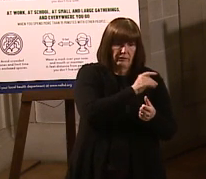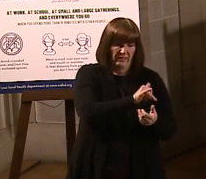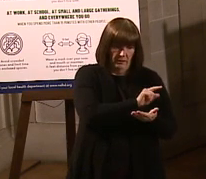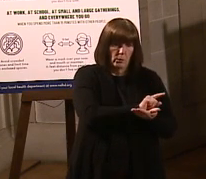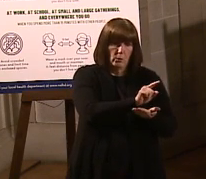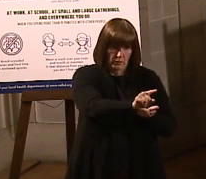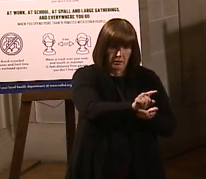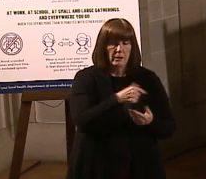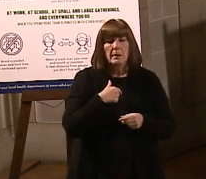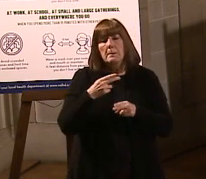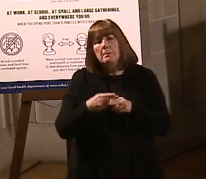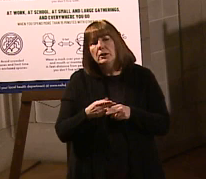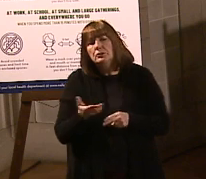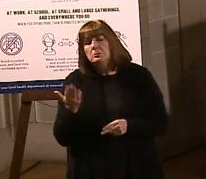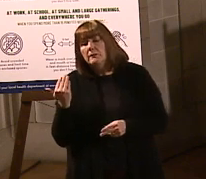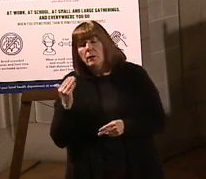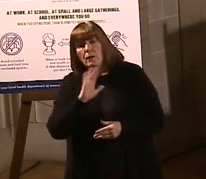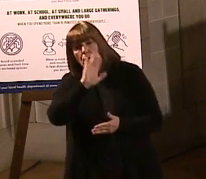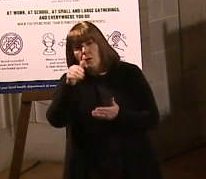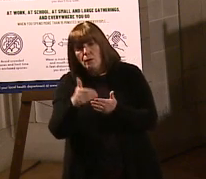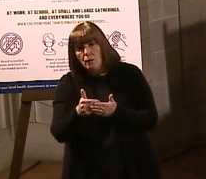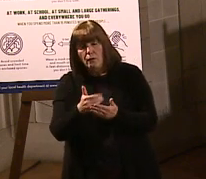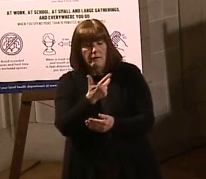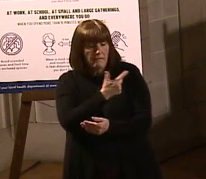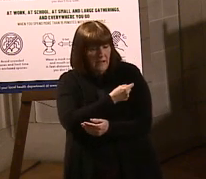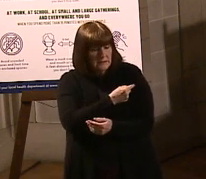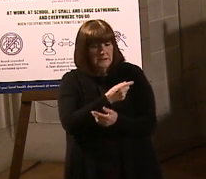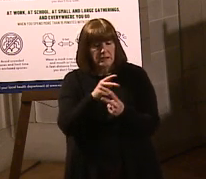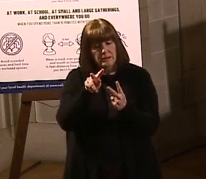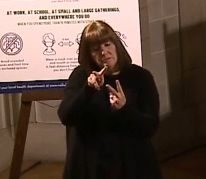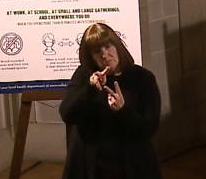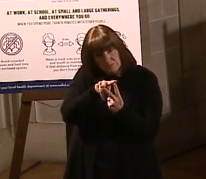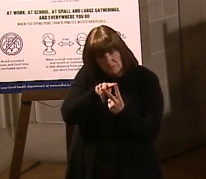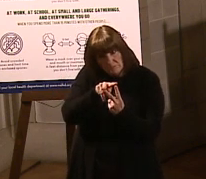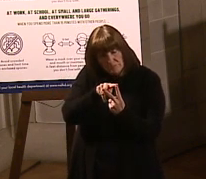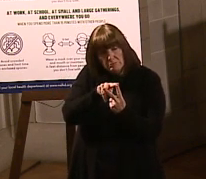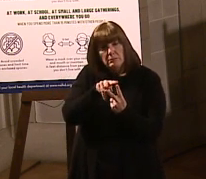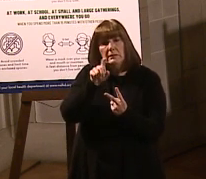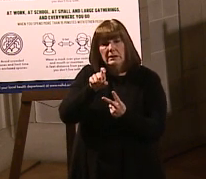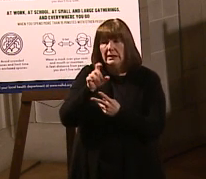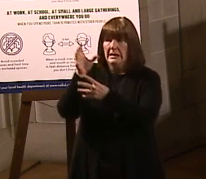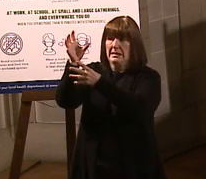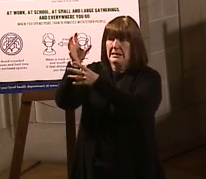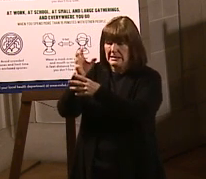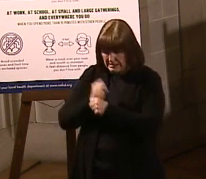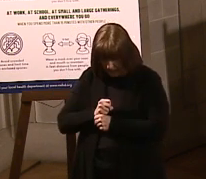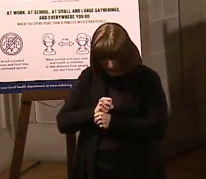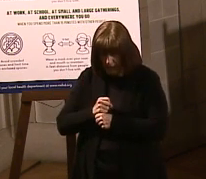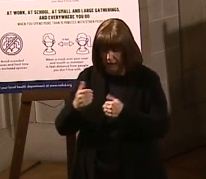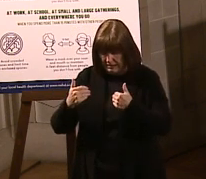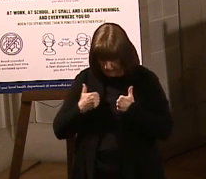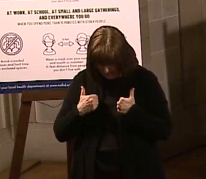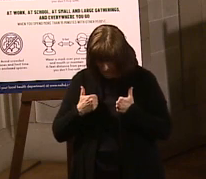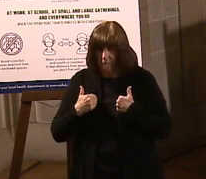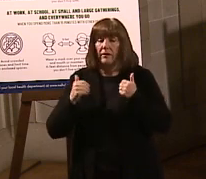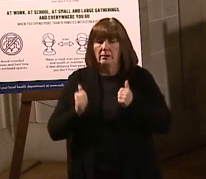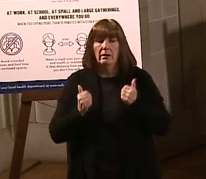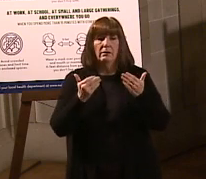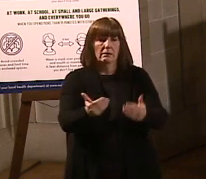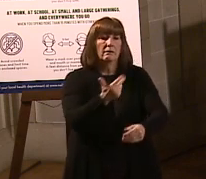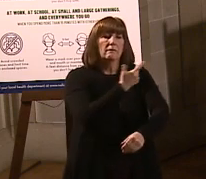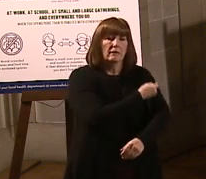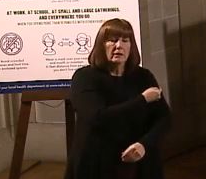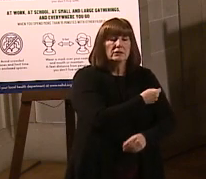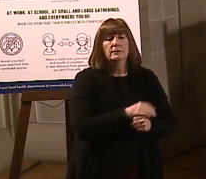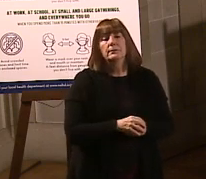As I've mentioned before, all vaccine product and ancillary kits need to be in hand before partners are able to vaccinate. The folks